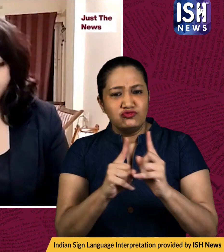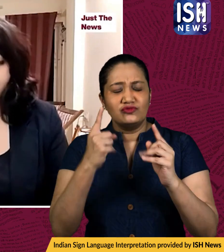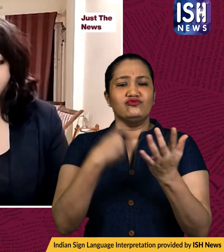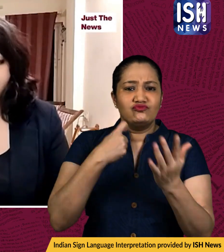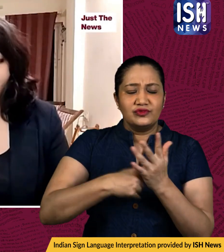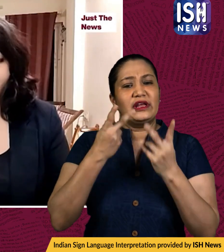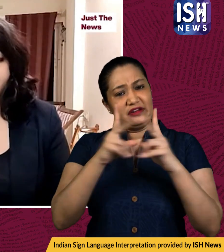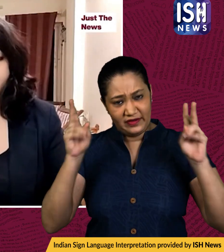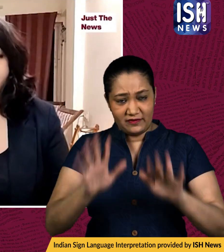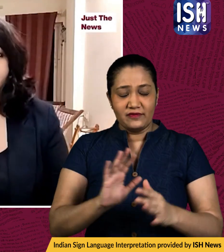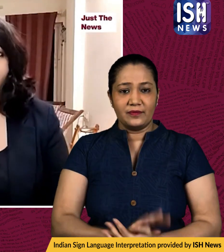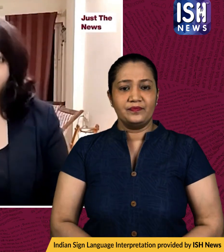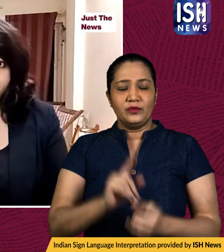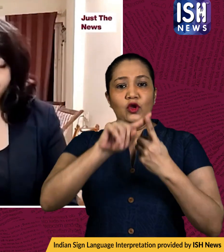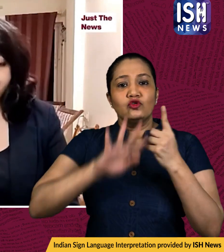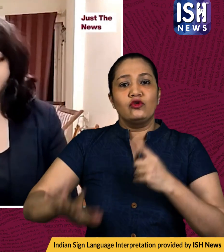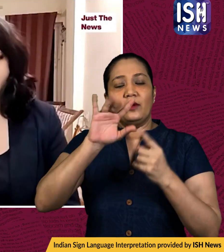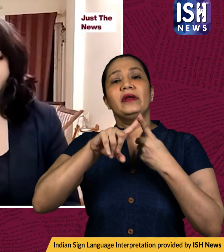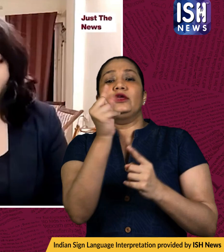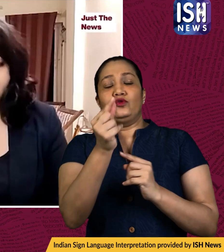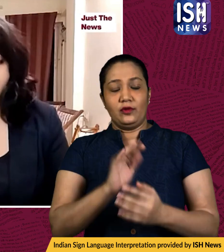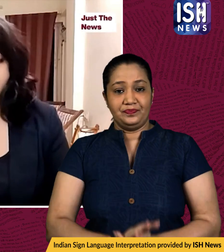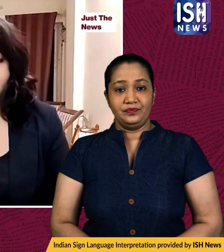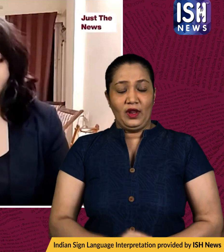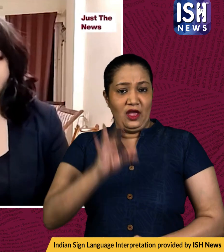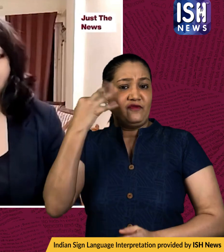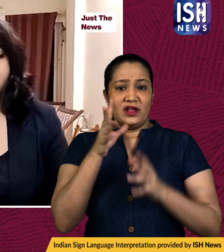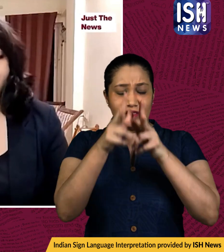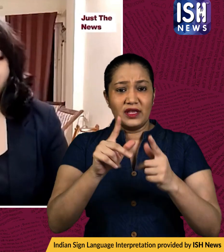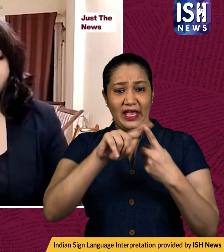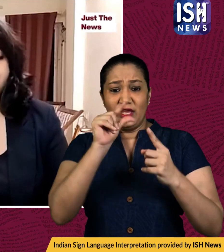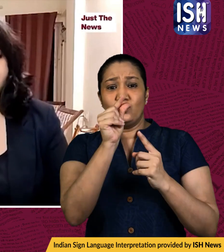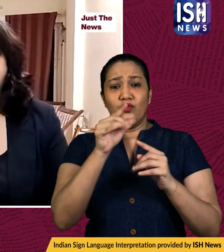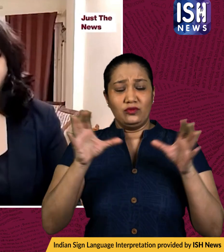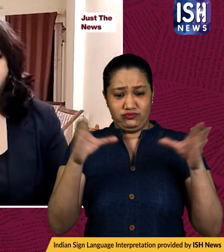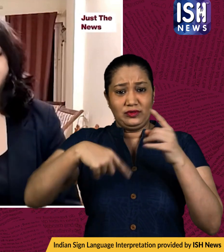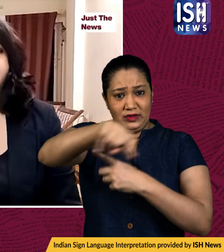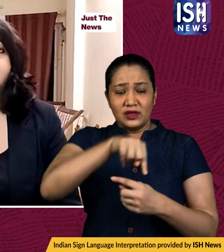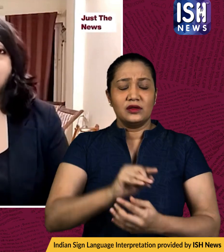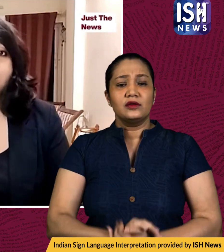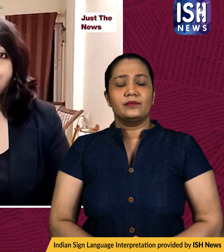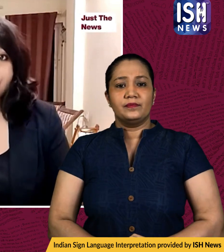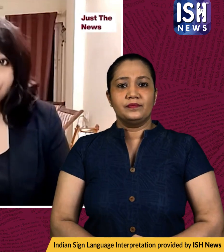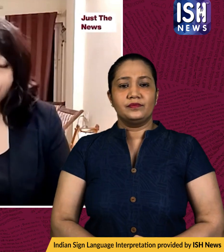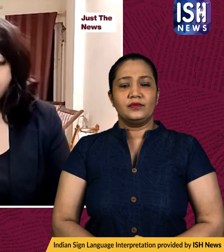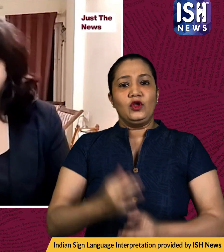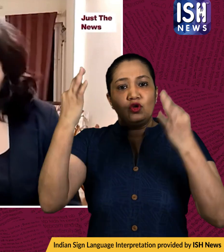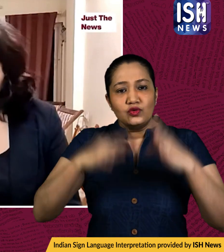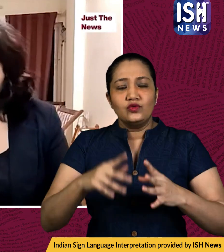we start off with the european union france has announced that the european union has agreed to a new round of